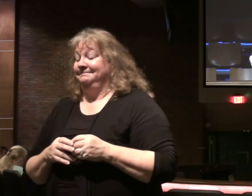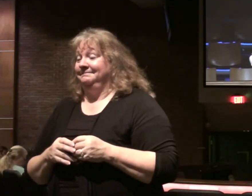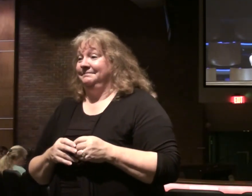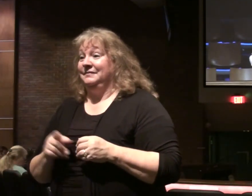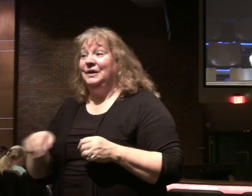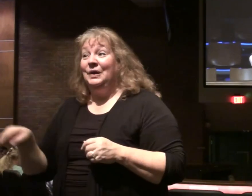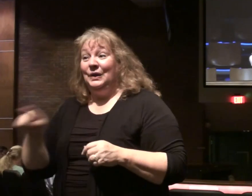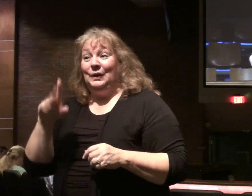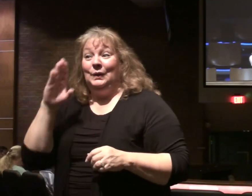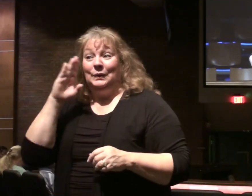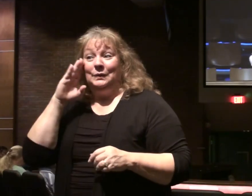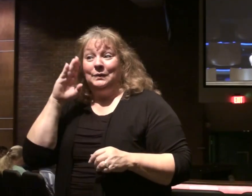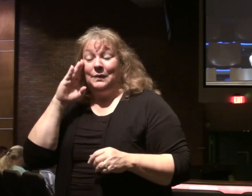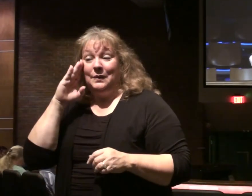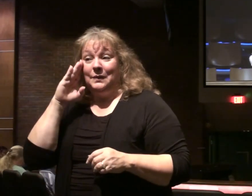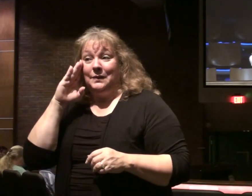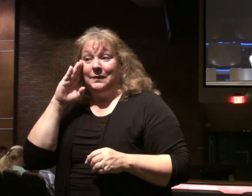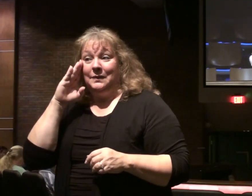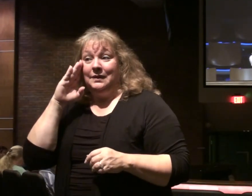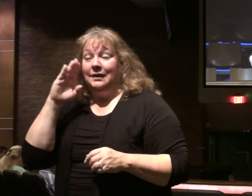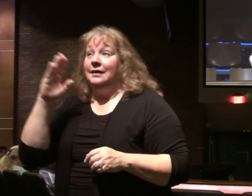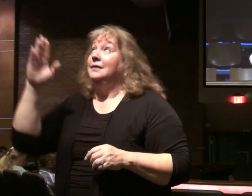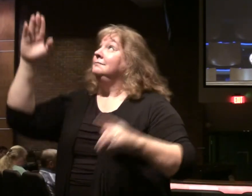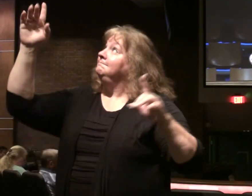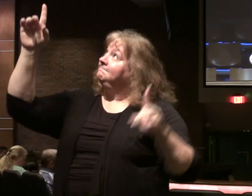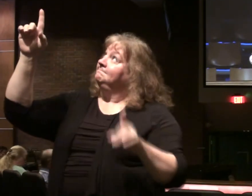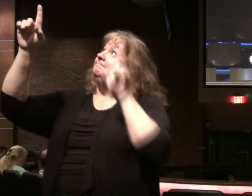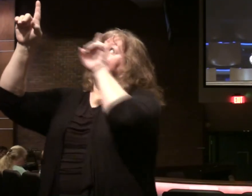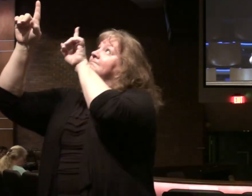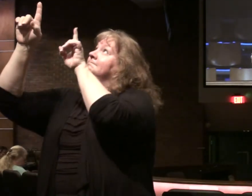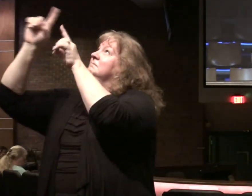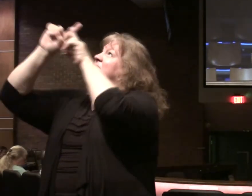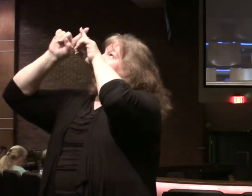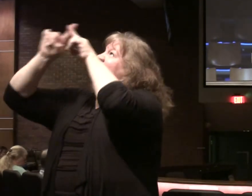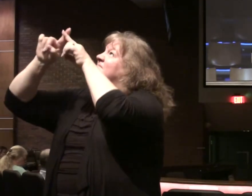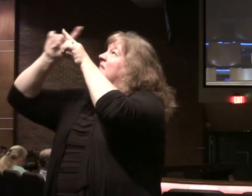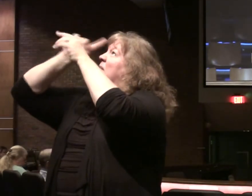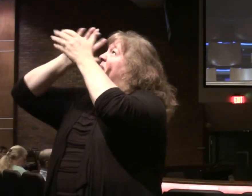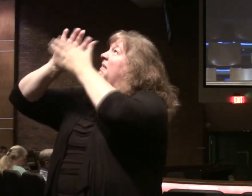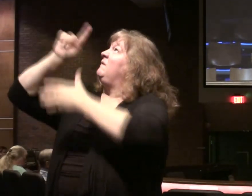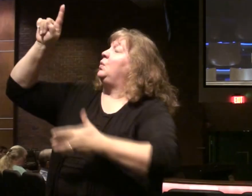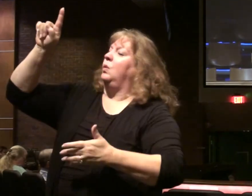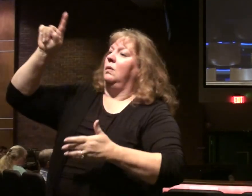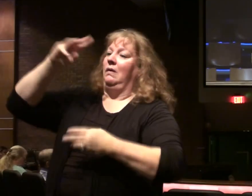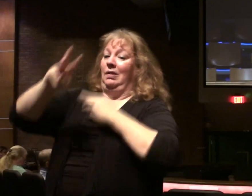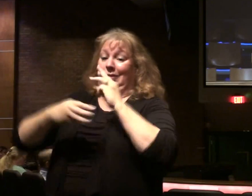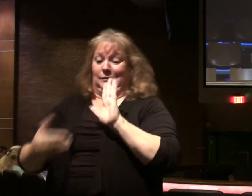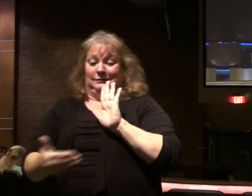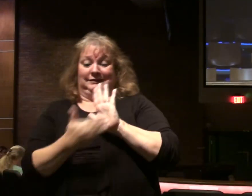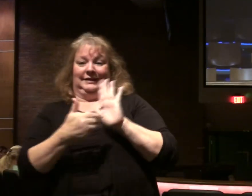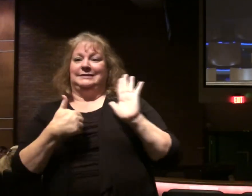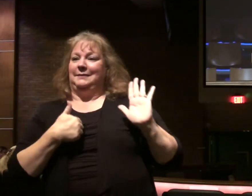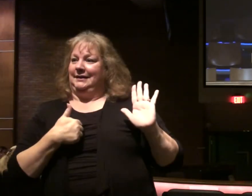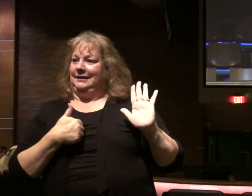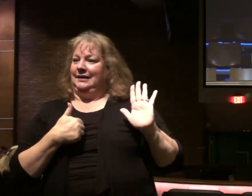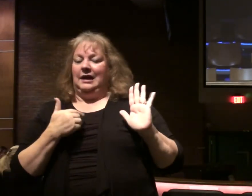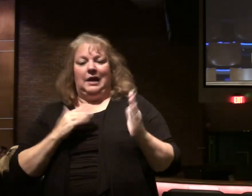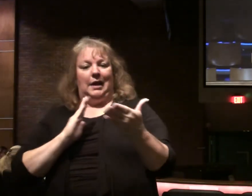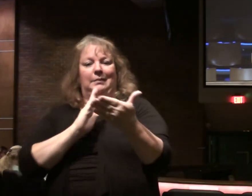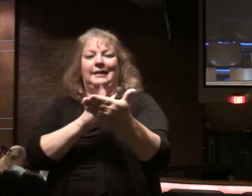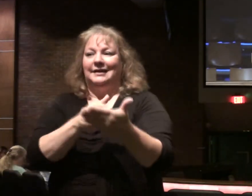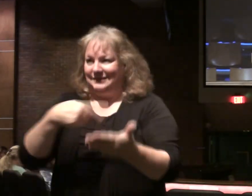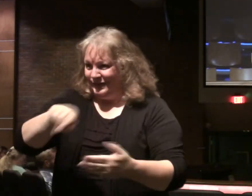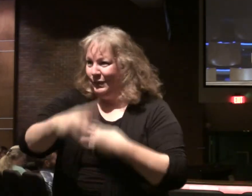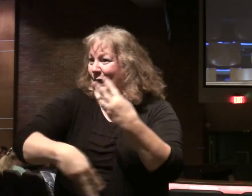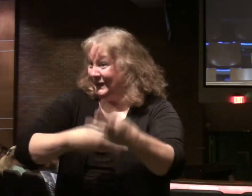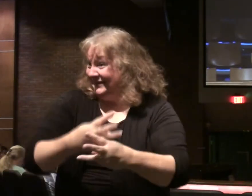You know. To be on God's side. Become a believer. Means. That the world's against you. You're against the world in a